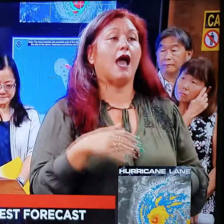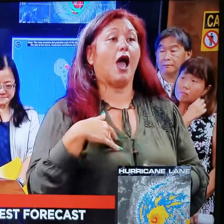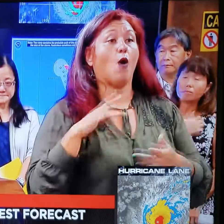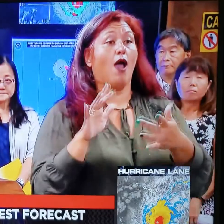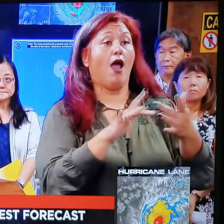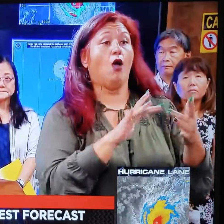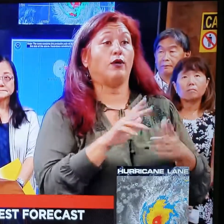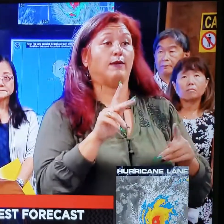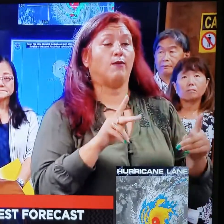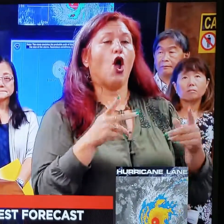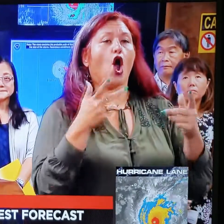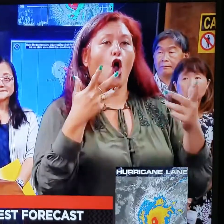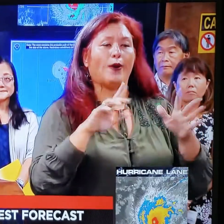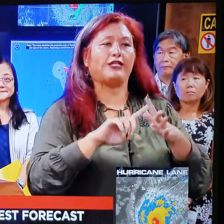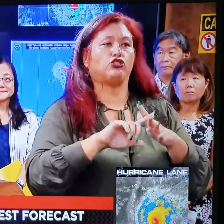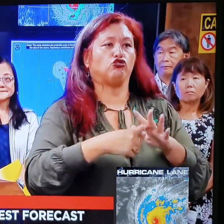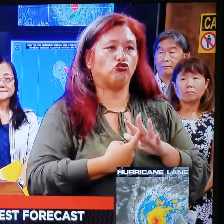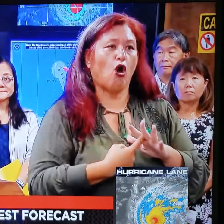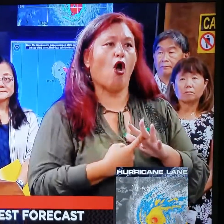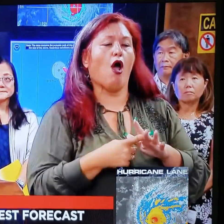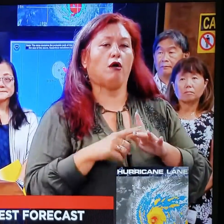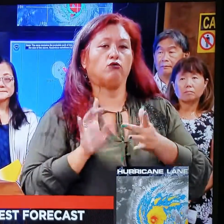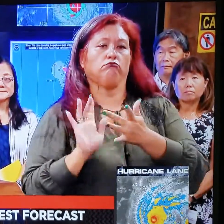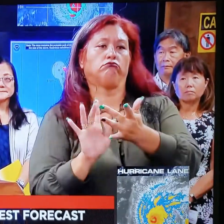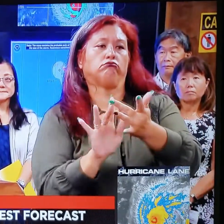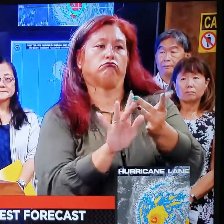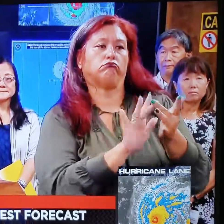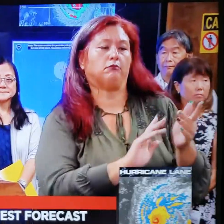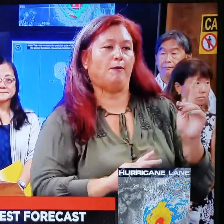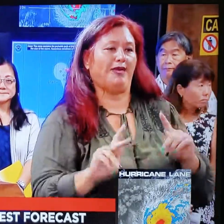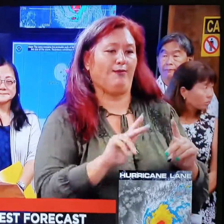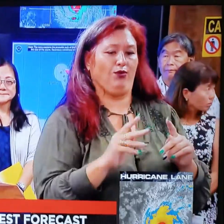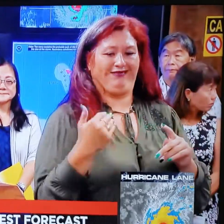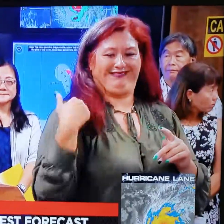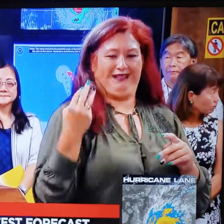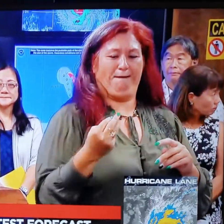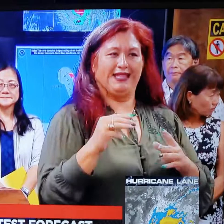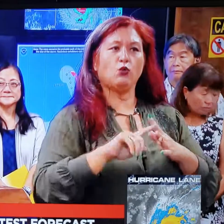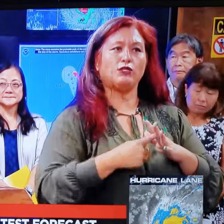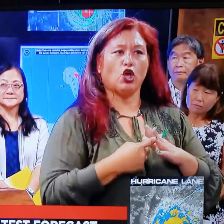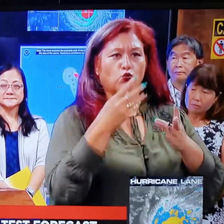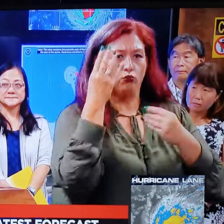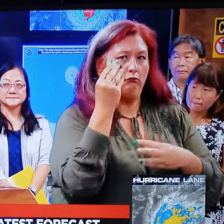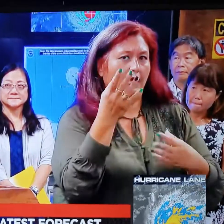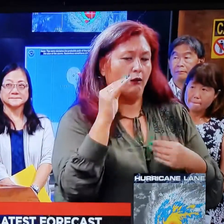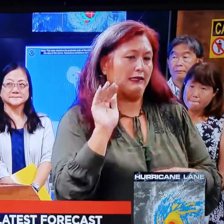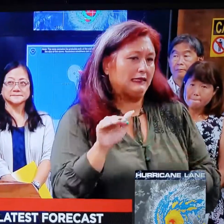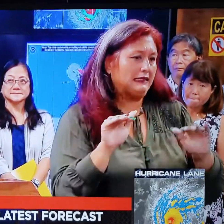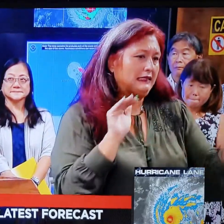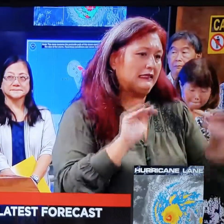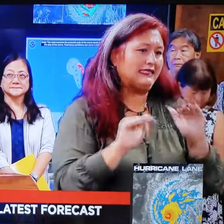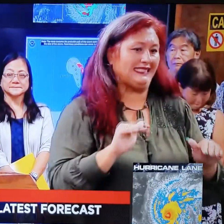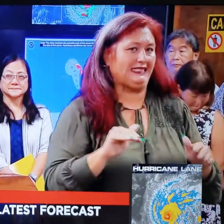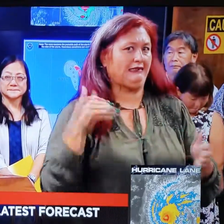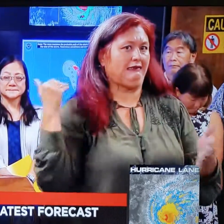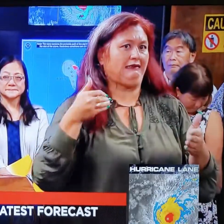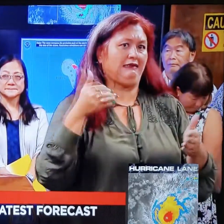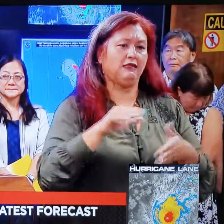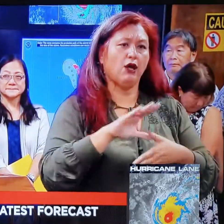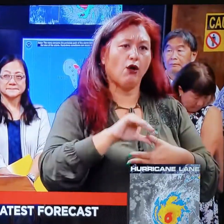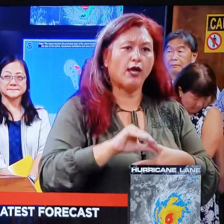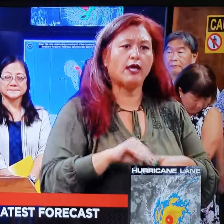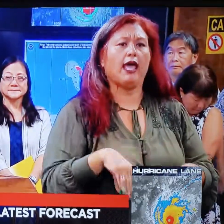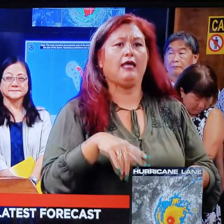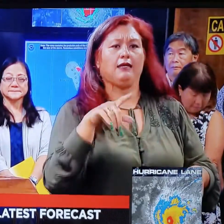Outreach providers actually have started already reaching out to people as early as Monday, informing them of the impending hurricane